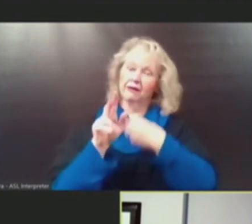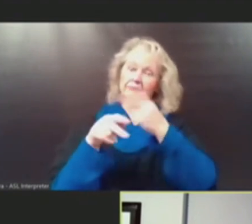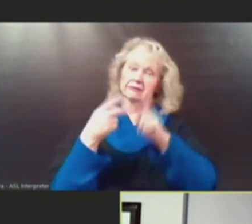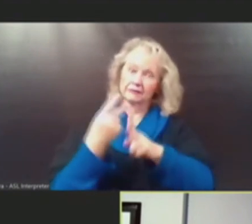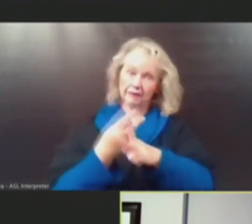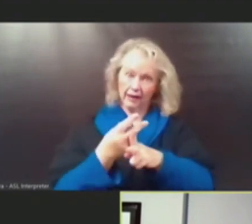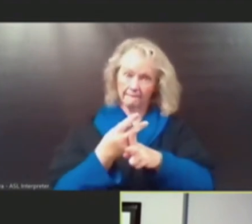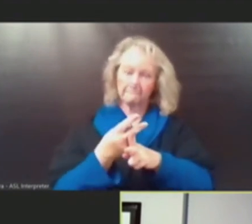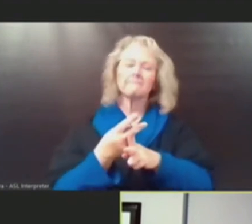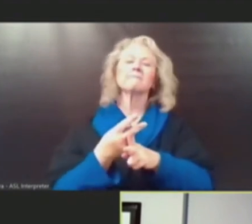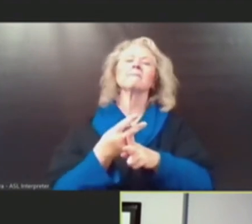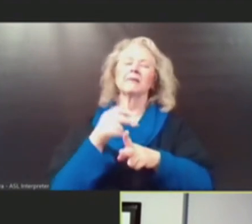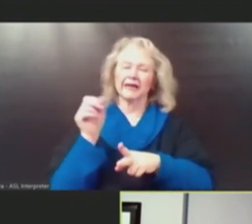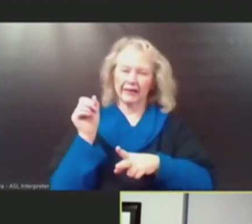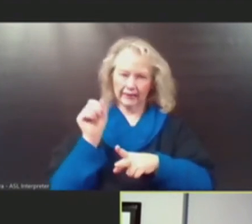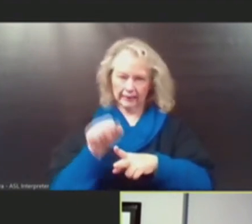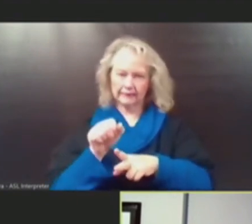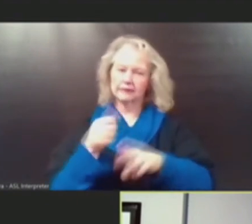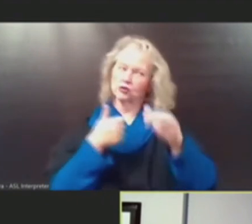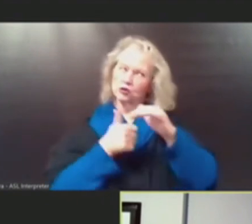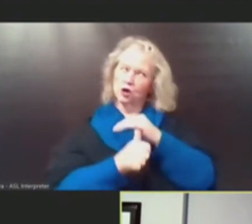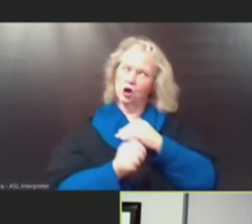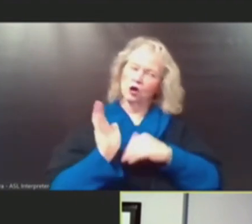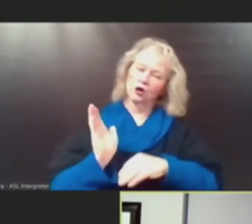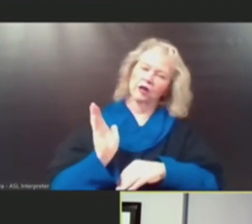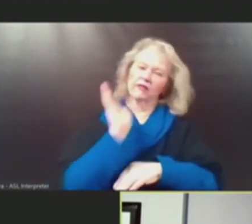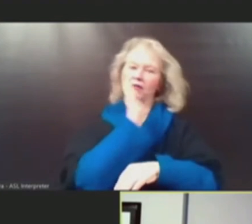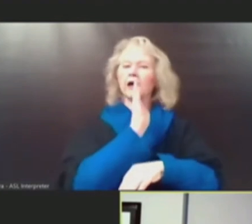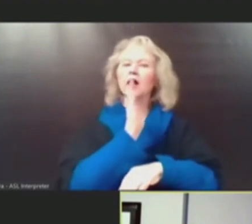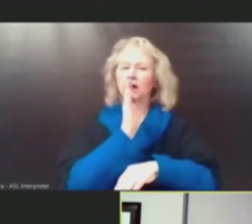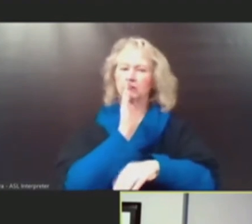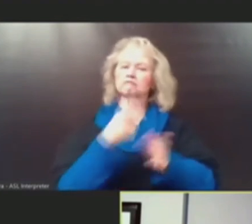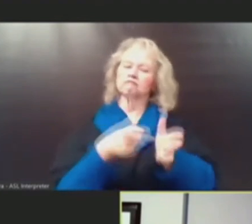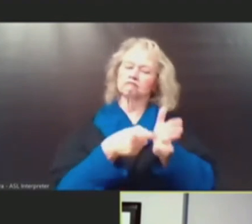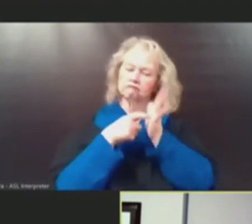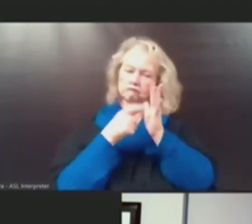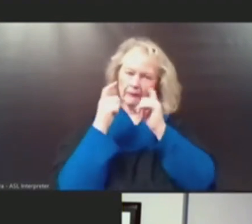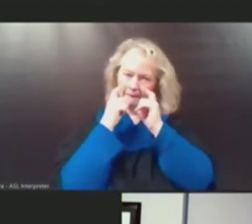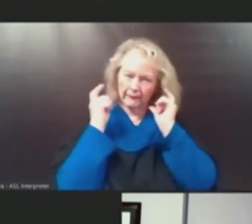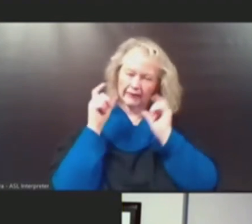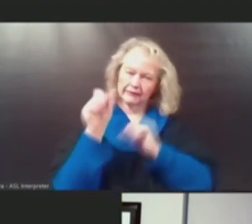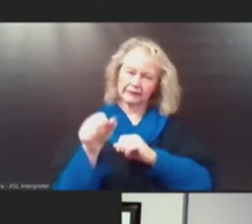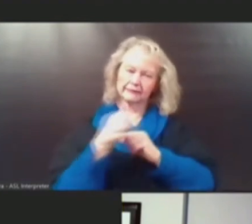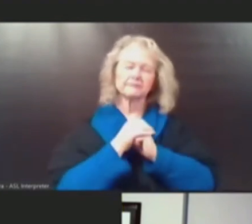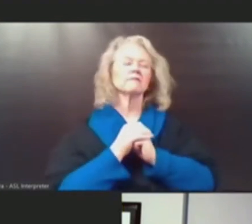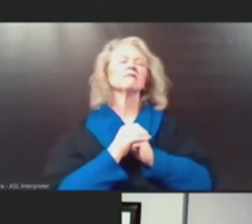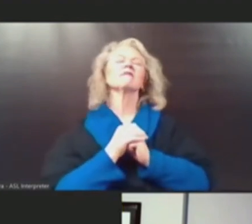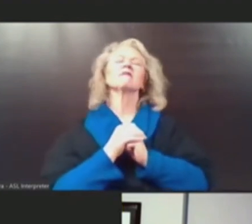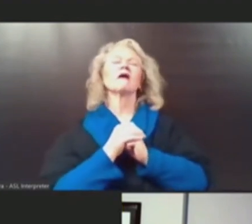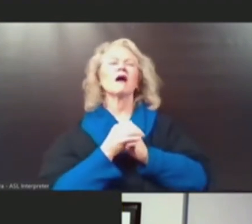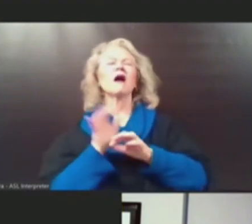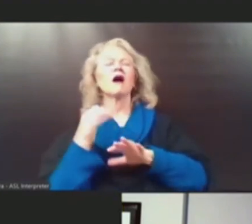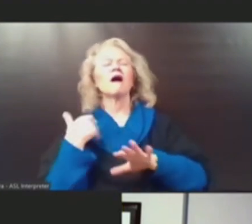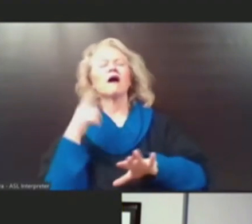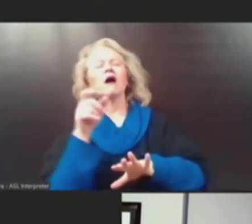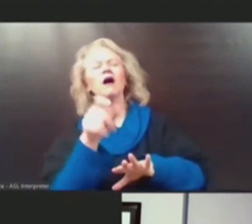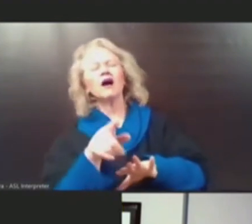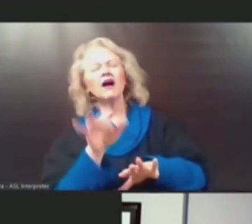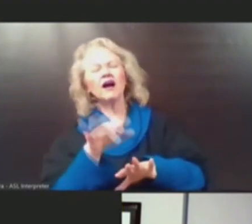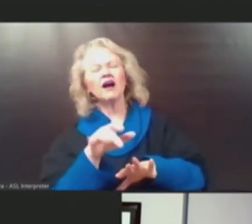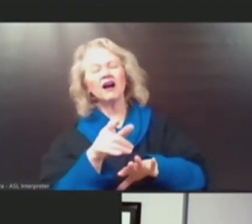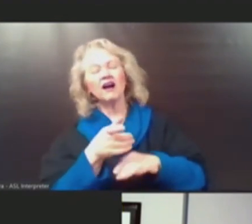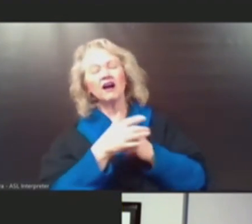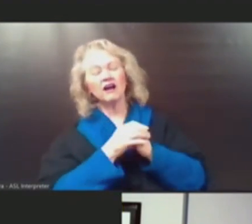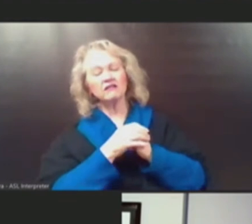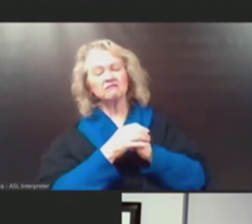would fall under masking rules. Okay. And, doctor, how, how comfortable you are